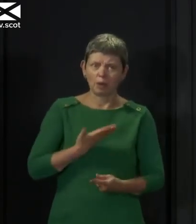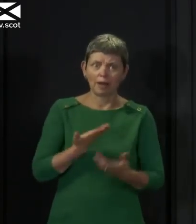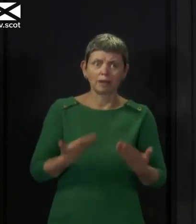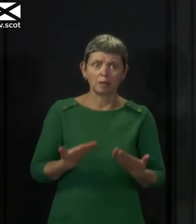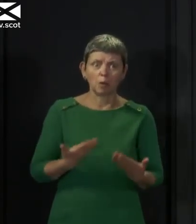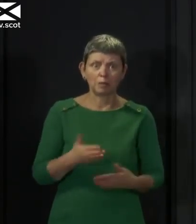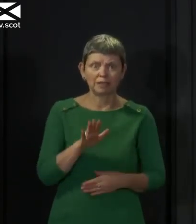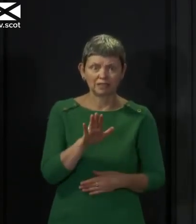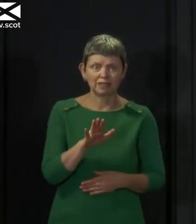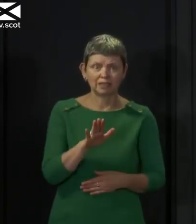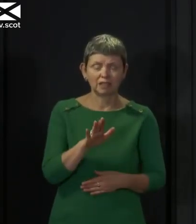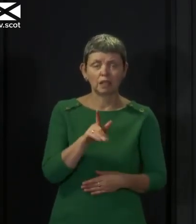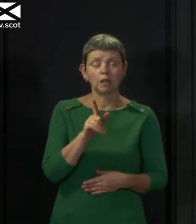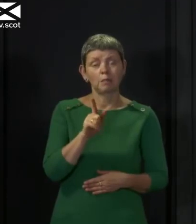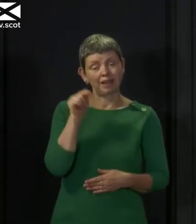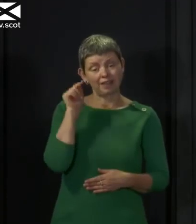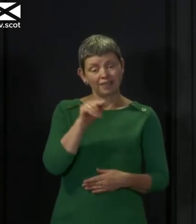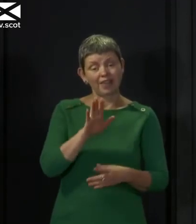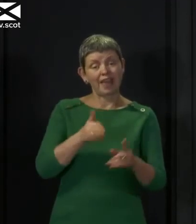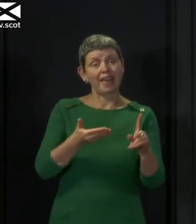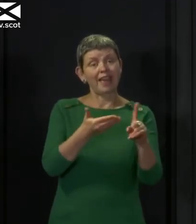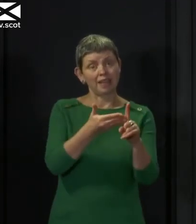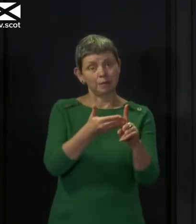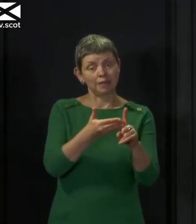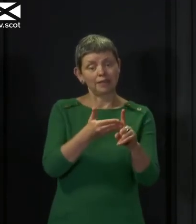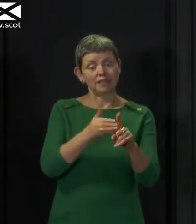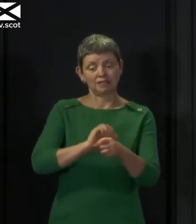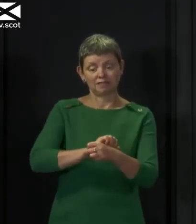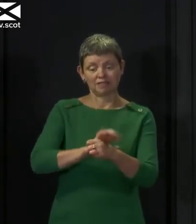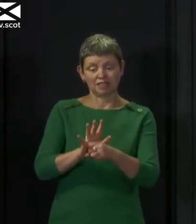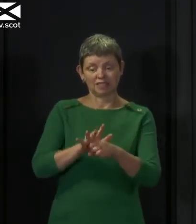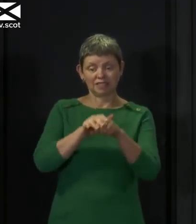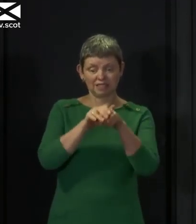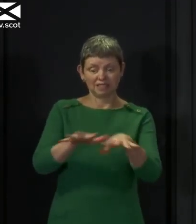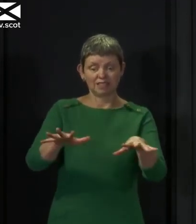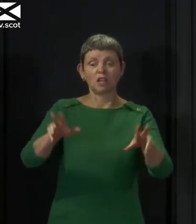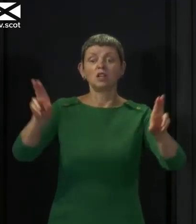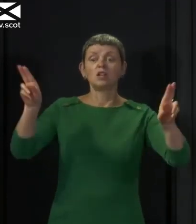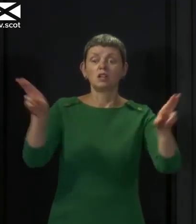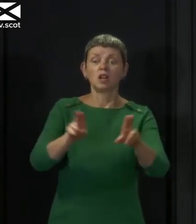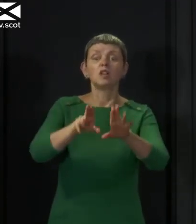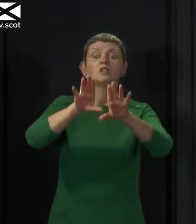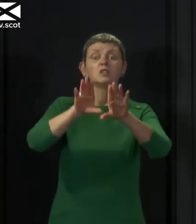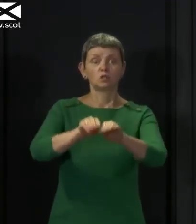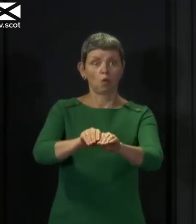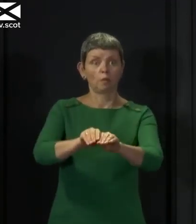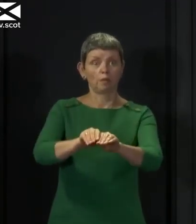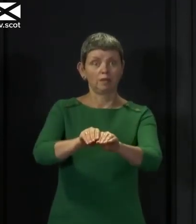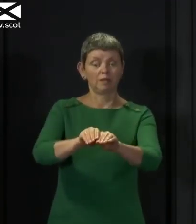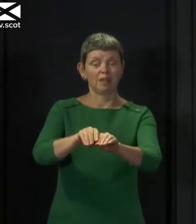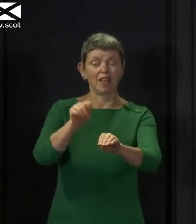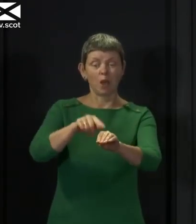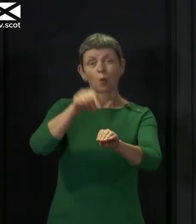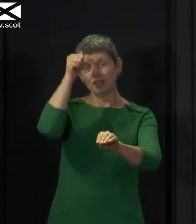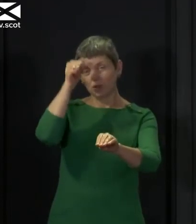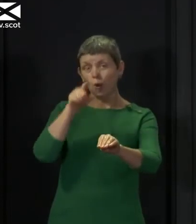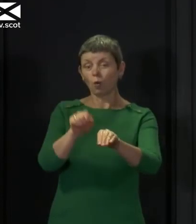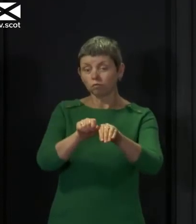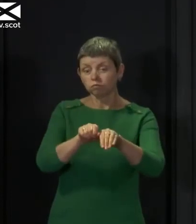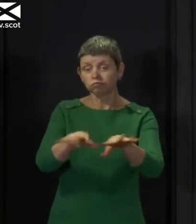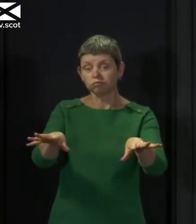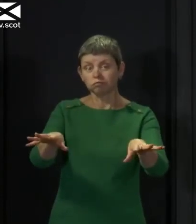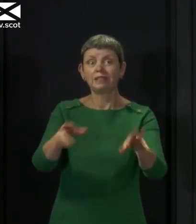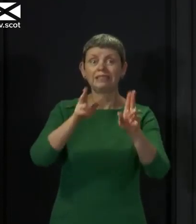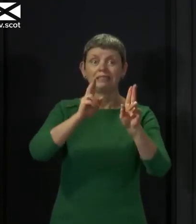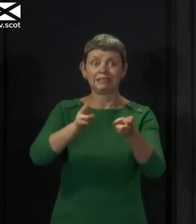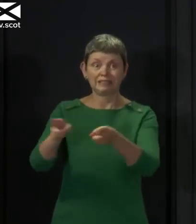stopping, in its tracks, as far as we possibly can, a virus that unfortunately we know can be deadly. So don't forget